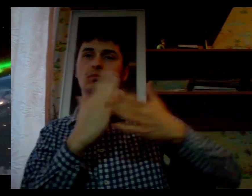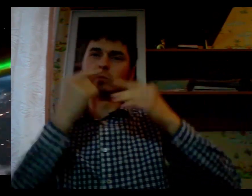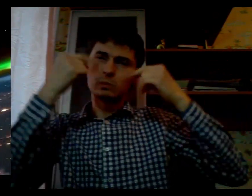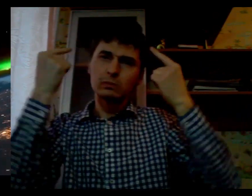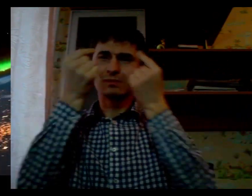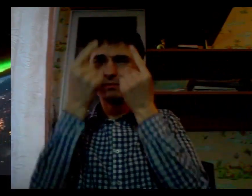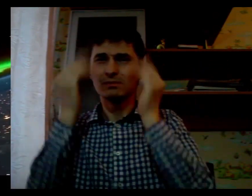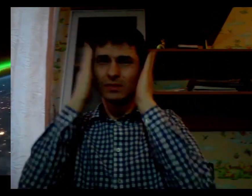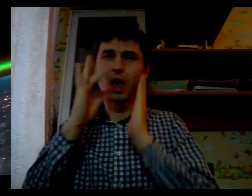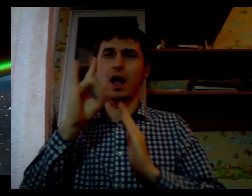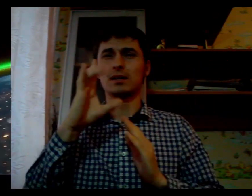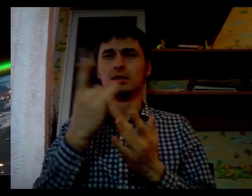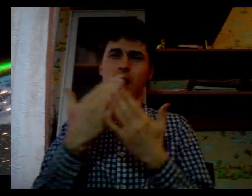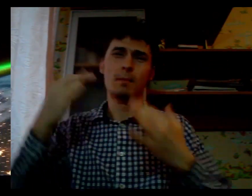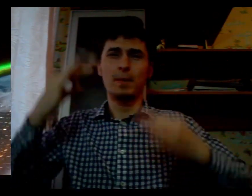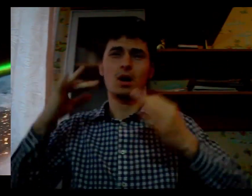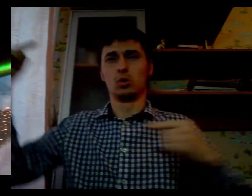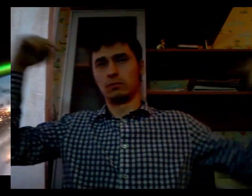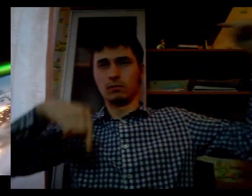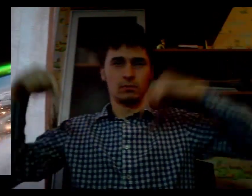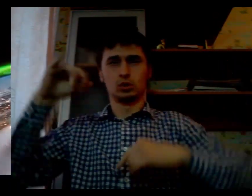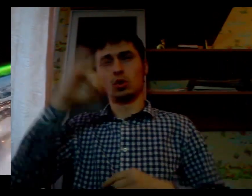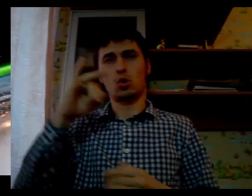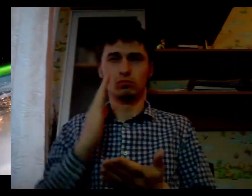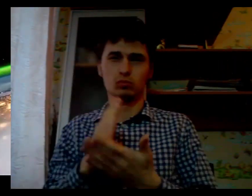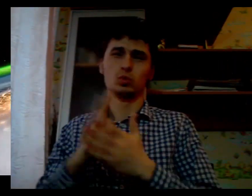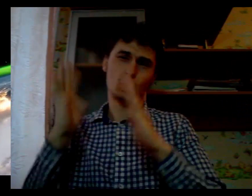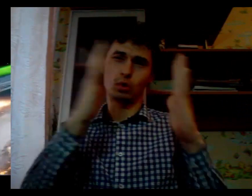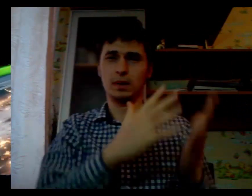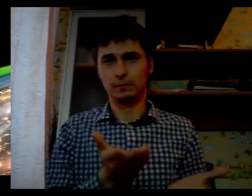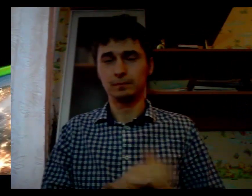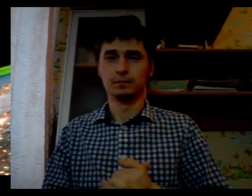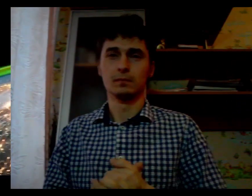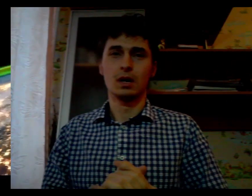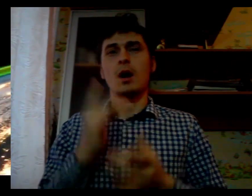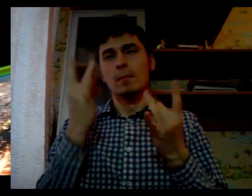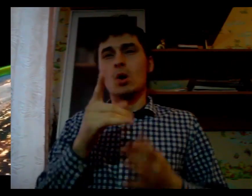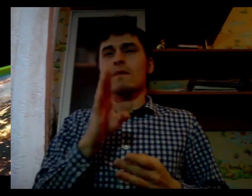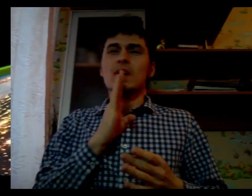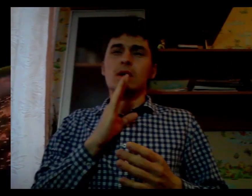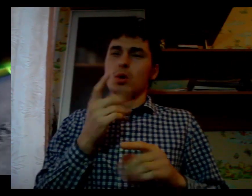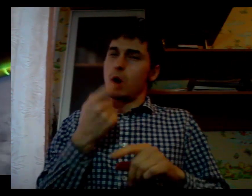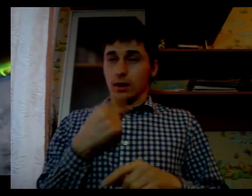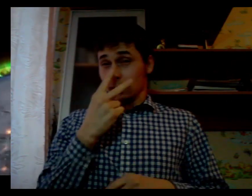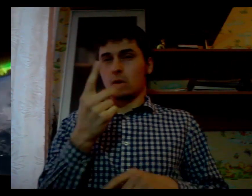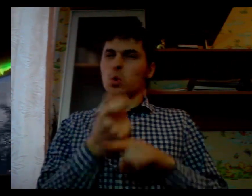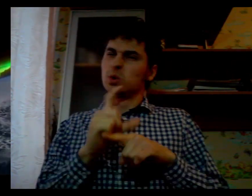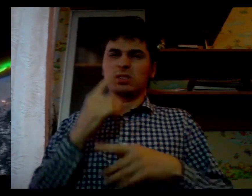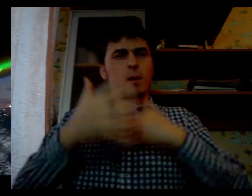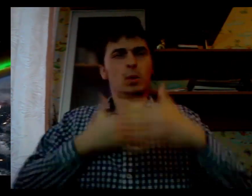Realizing this goal will require an intrepidorial spirit. An new generation of scientists and...